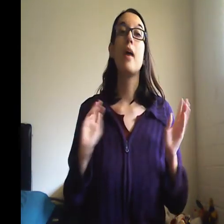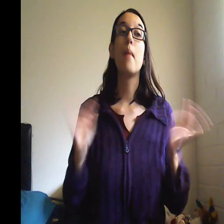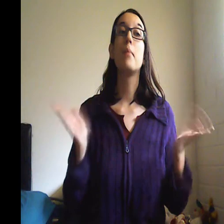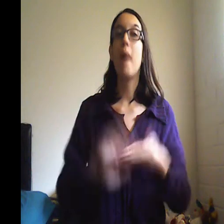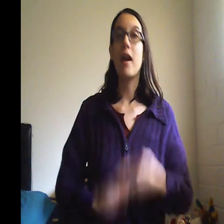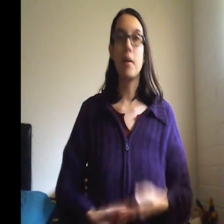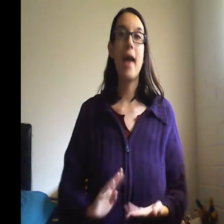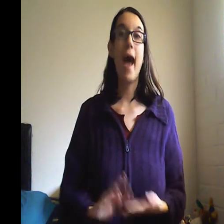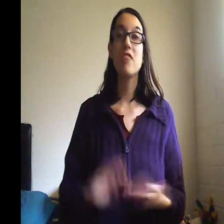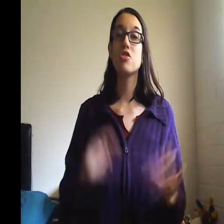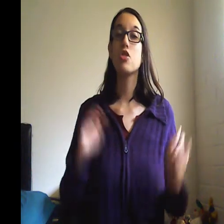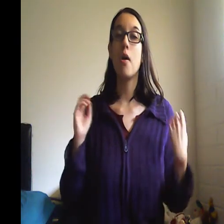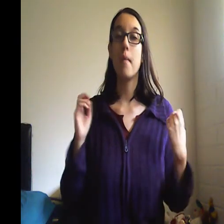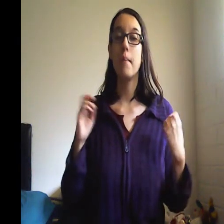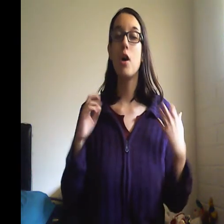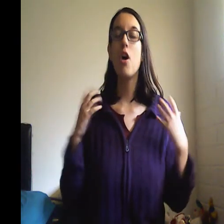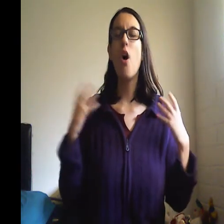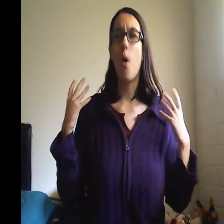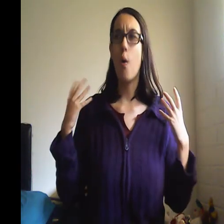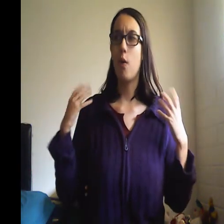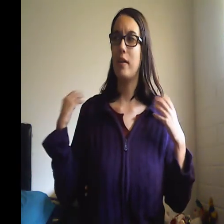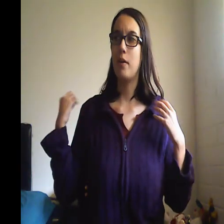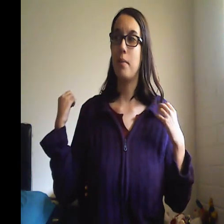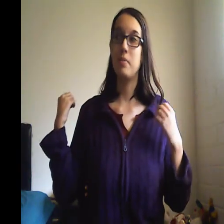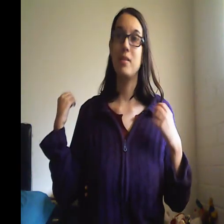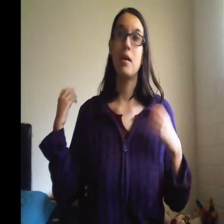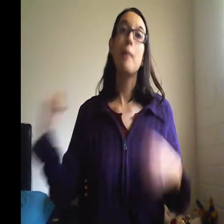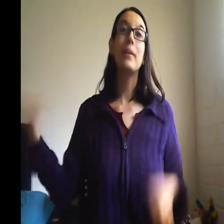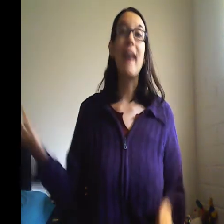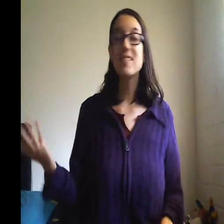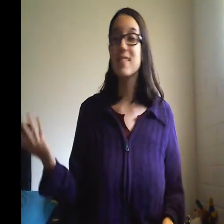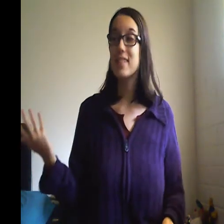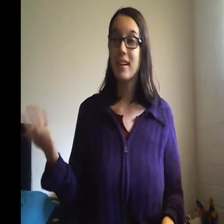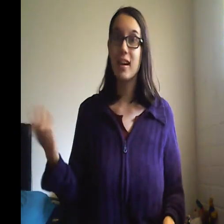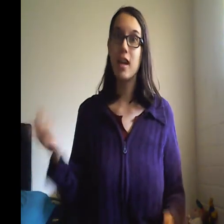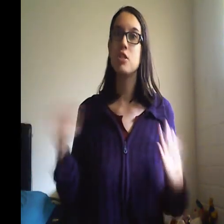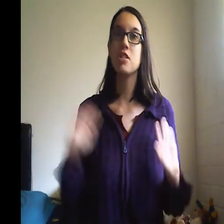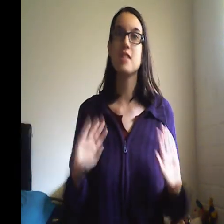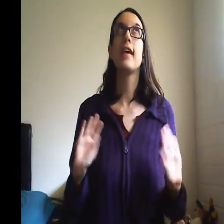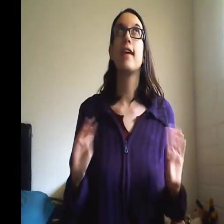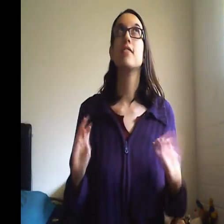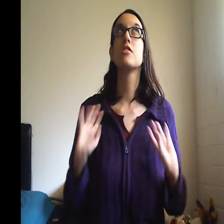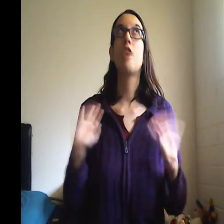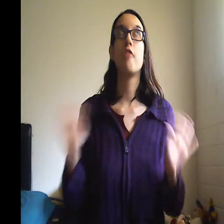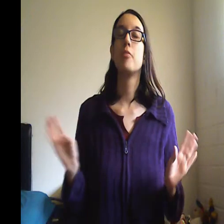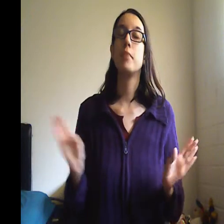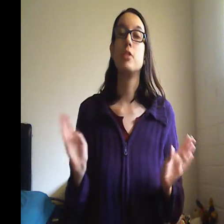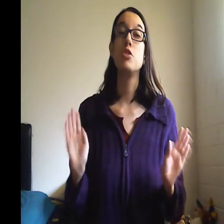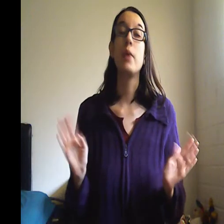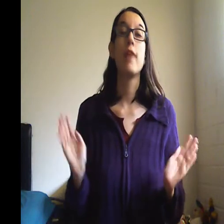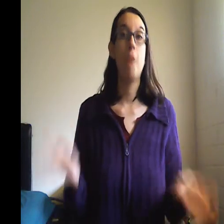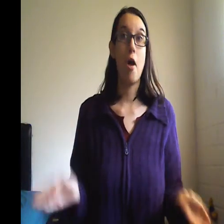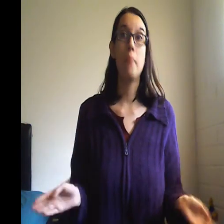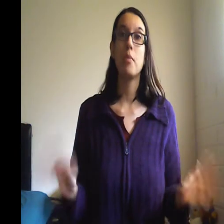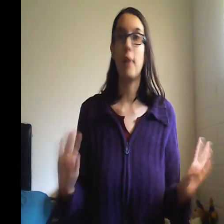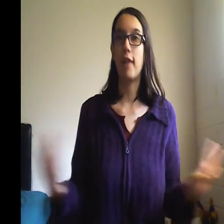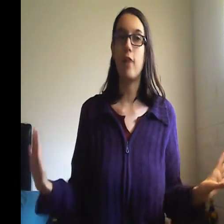backup cash or, you know, maybe plastic just in case, God forbid, you get robbed on Black Friday. Okay,